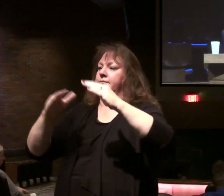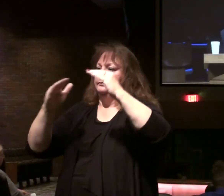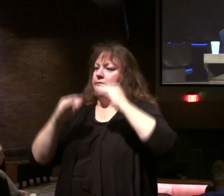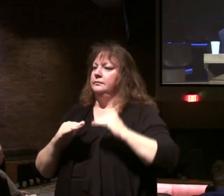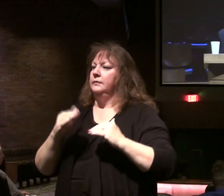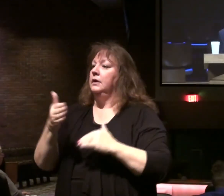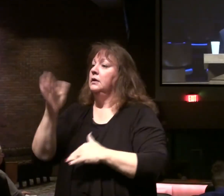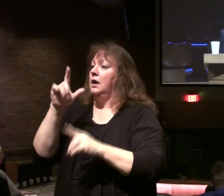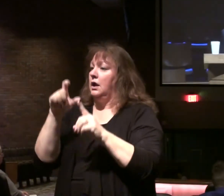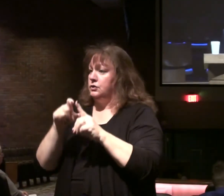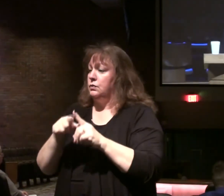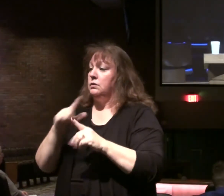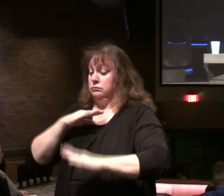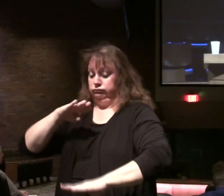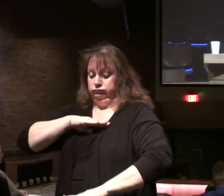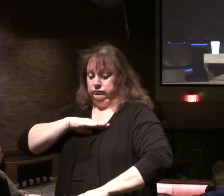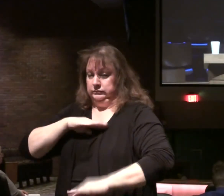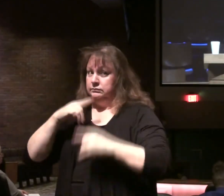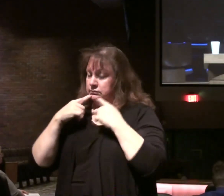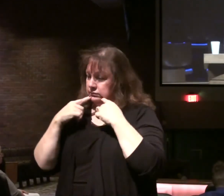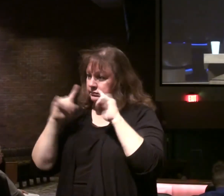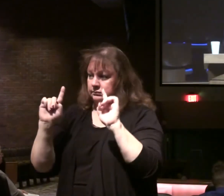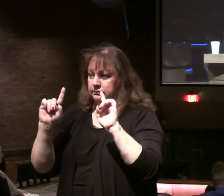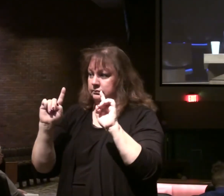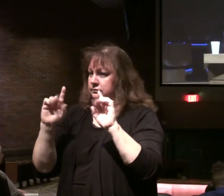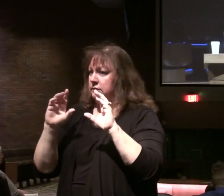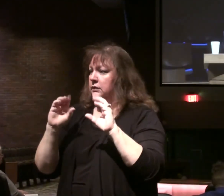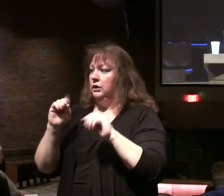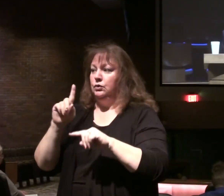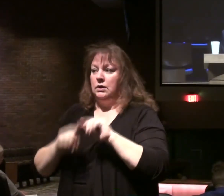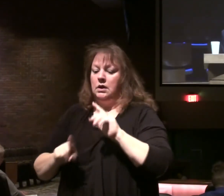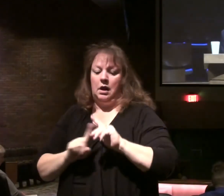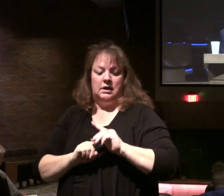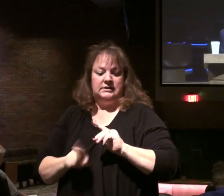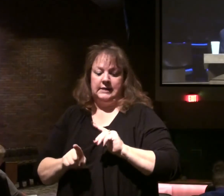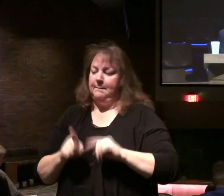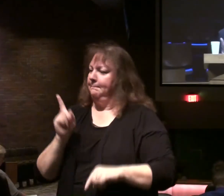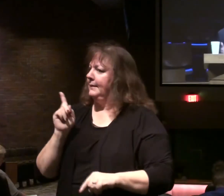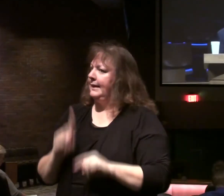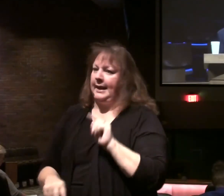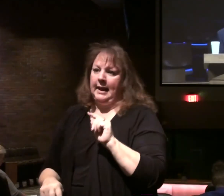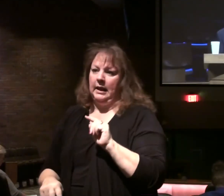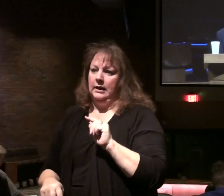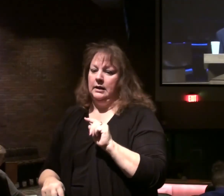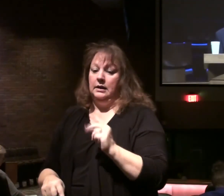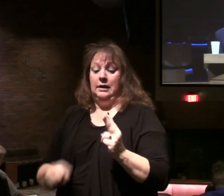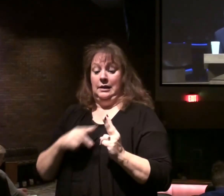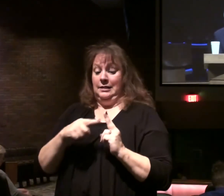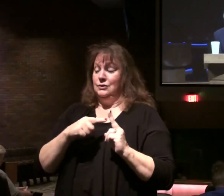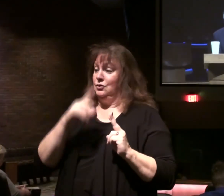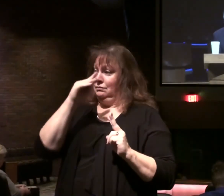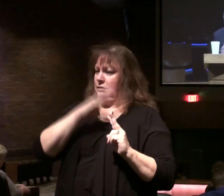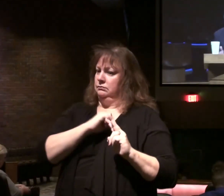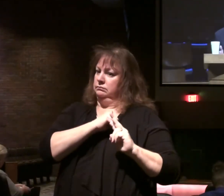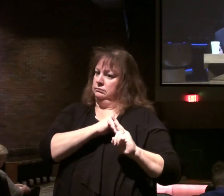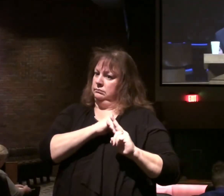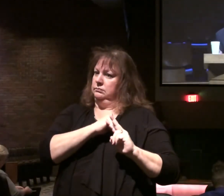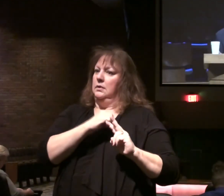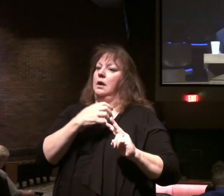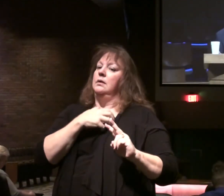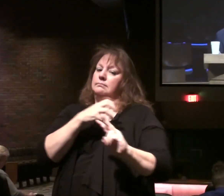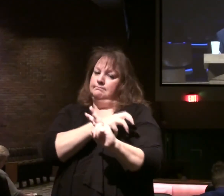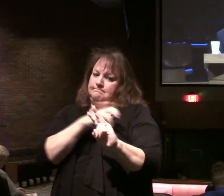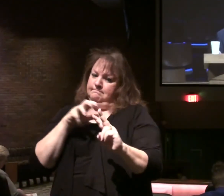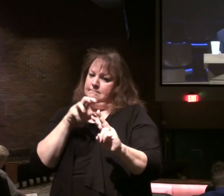God's word will be fulfilled. It will be done. There is no escaping it. So these men are preserved. They have the power.